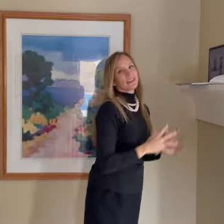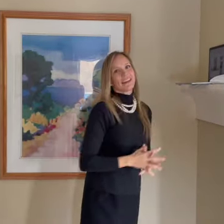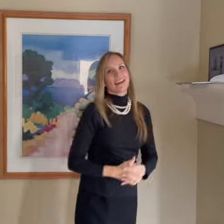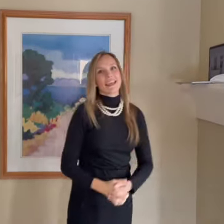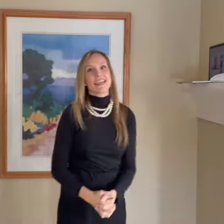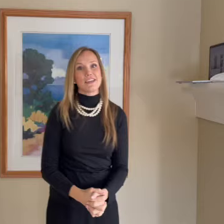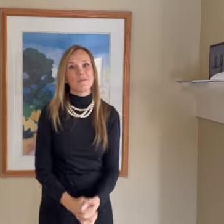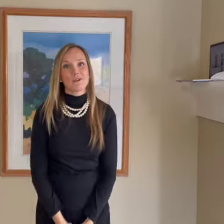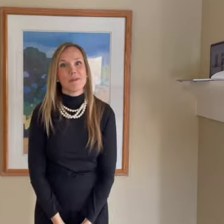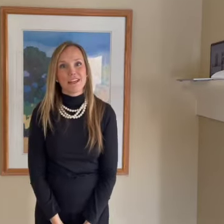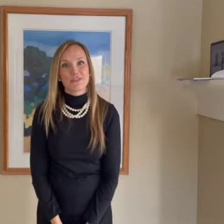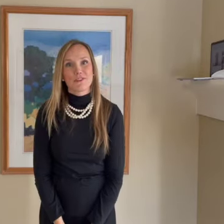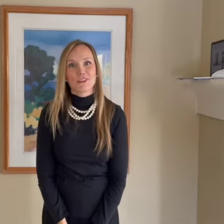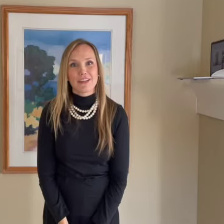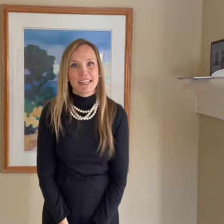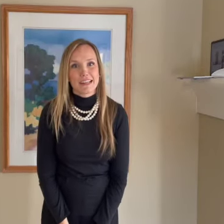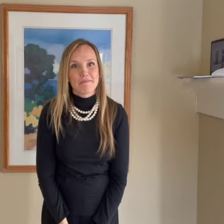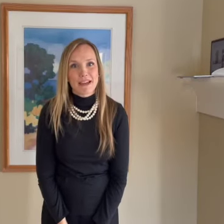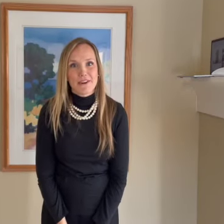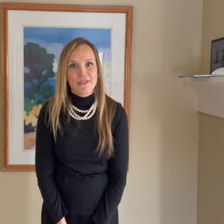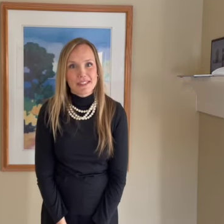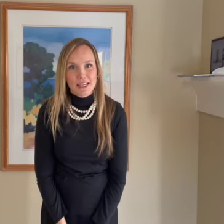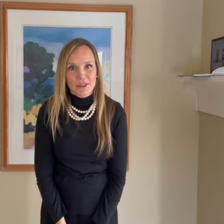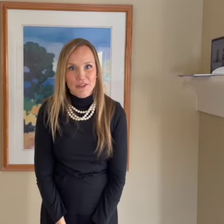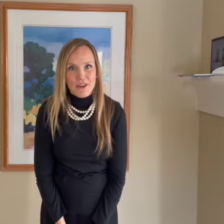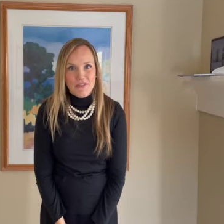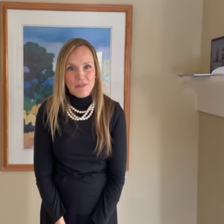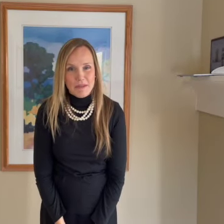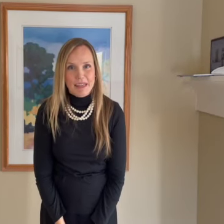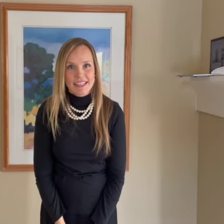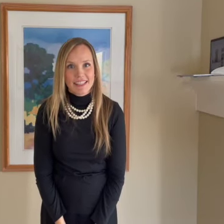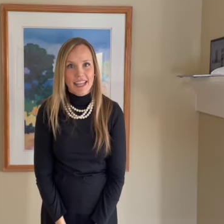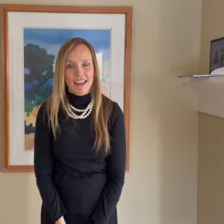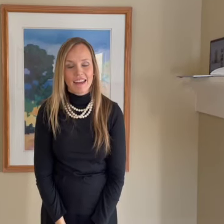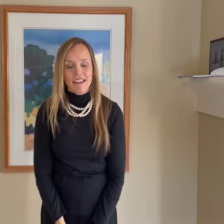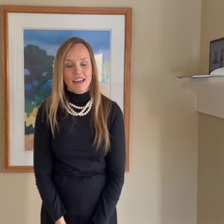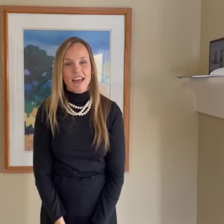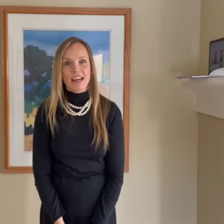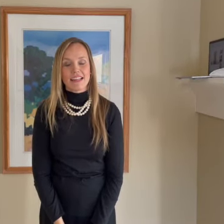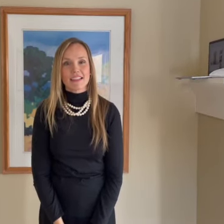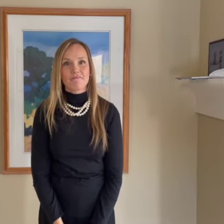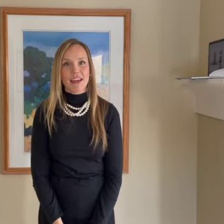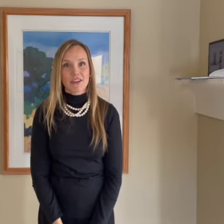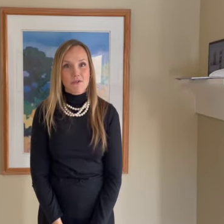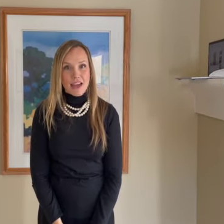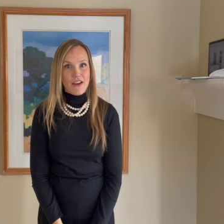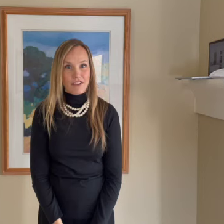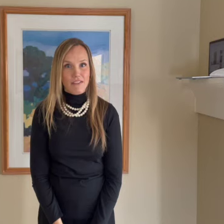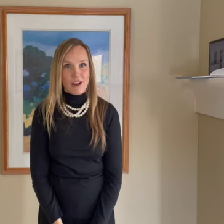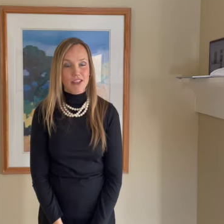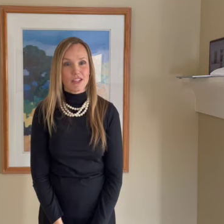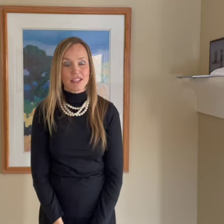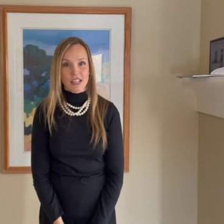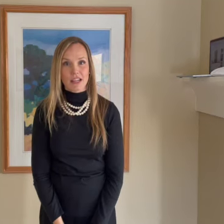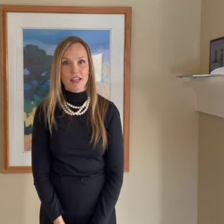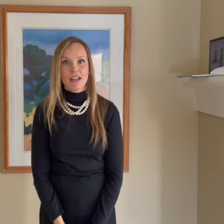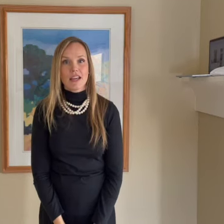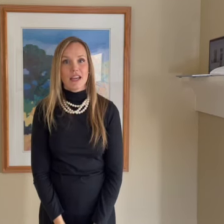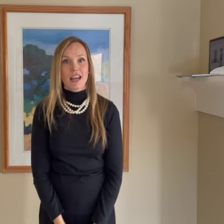Thank you so much for learning my own sacred grove with me today. And I know that Heavenly Father is there and